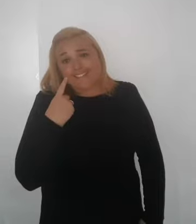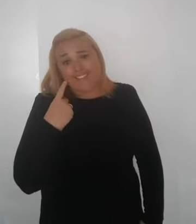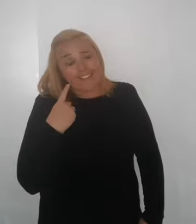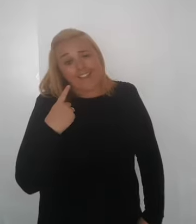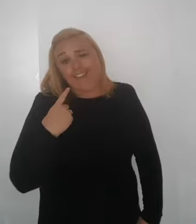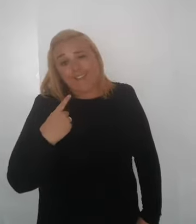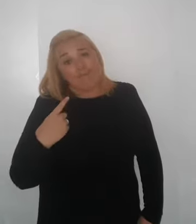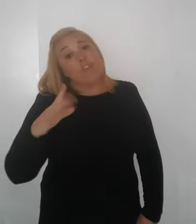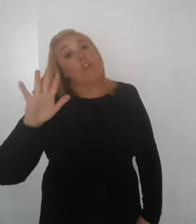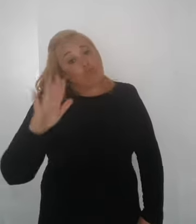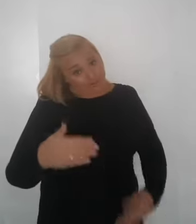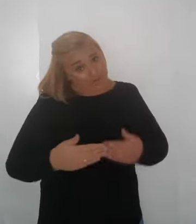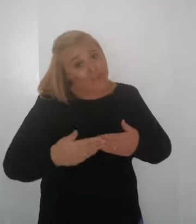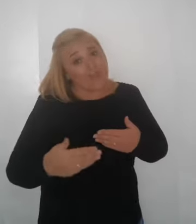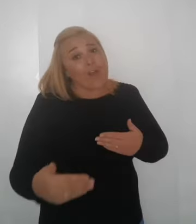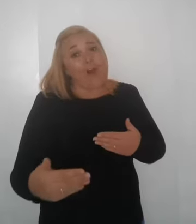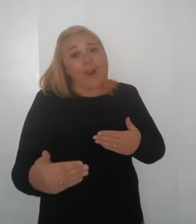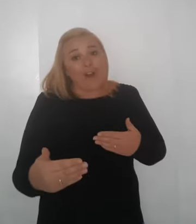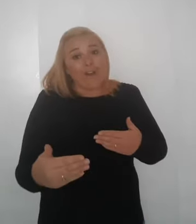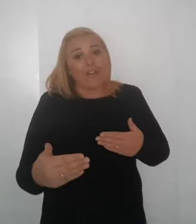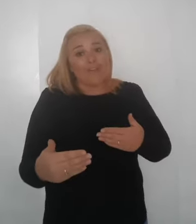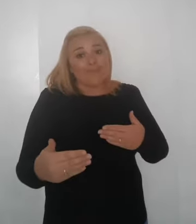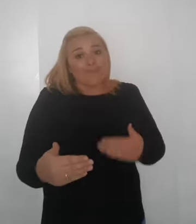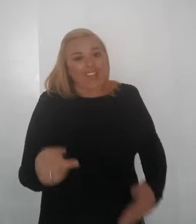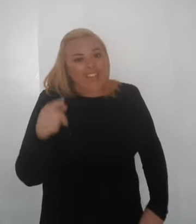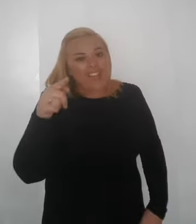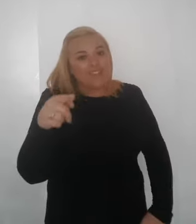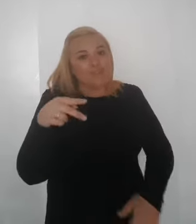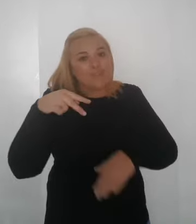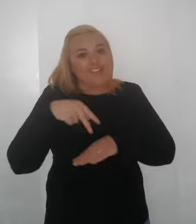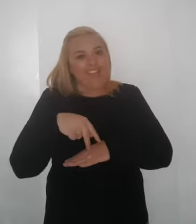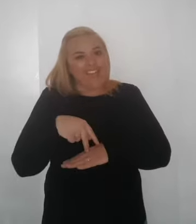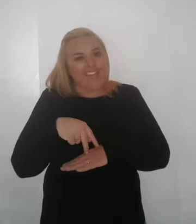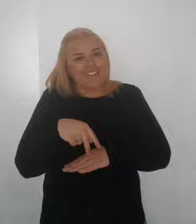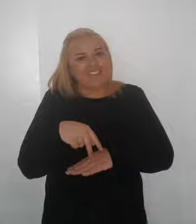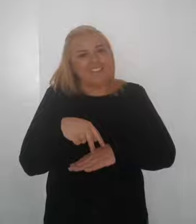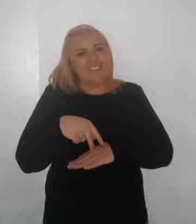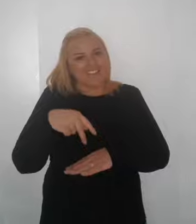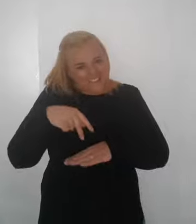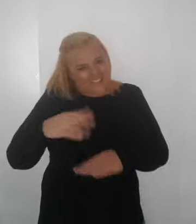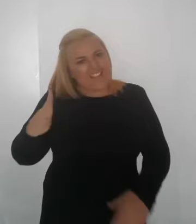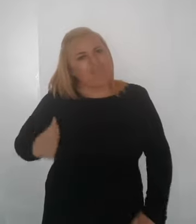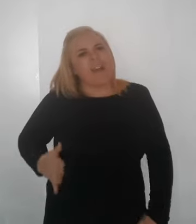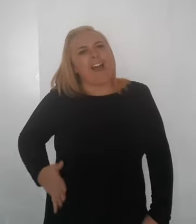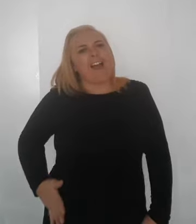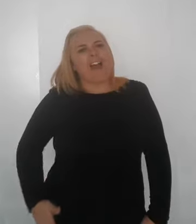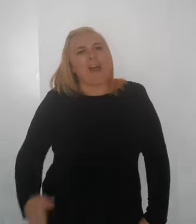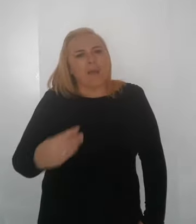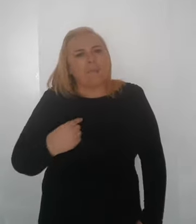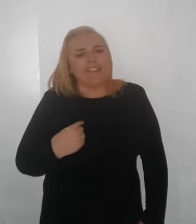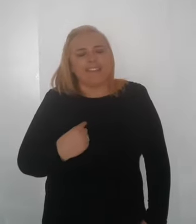tear, just as long as you stand, stand by me.